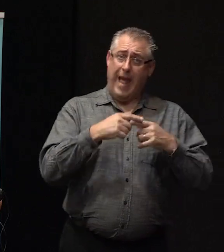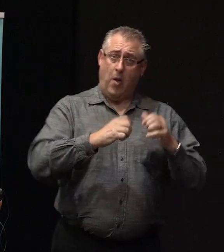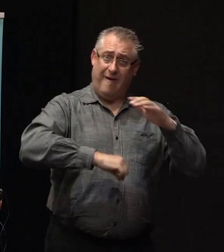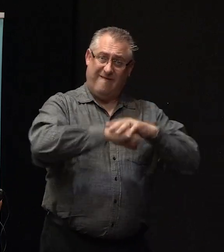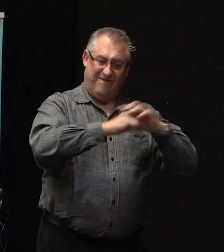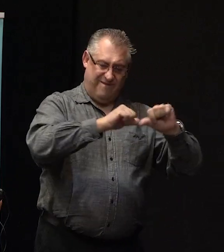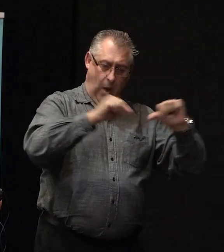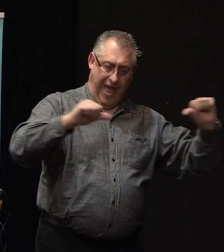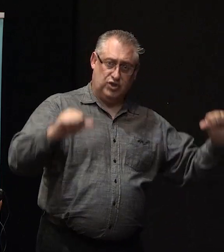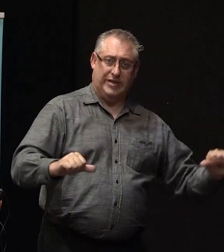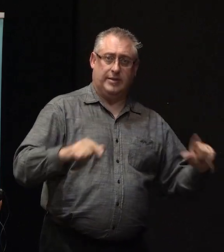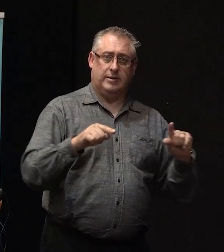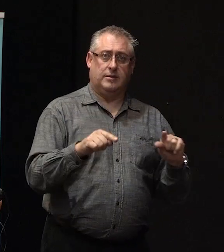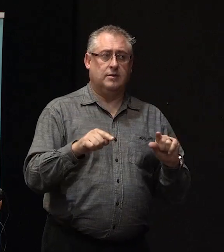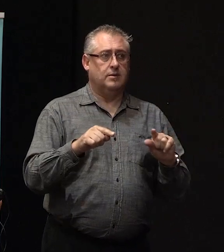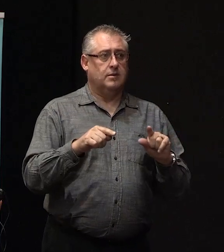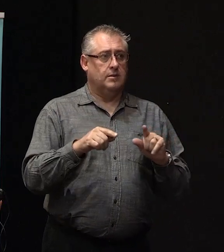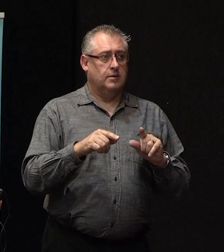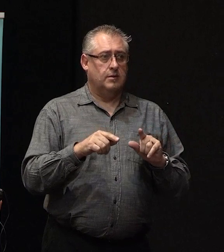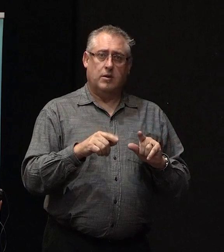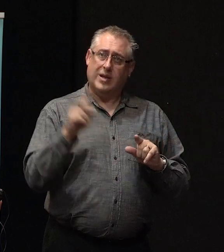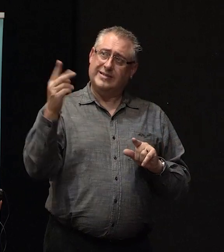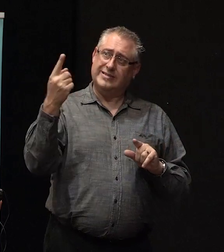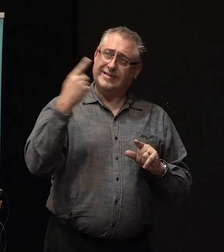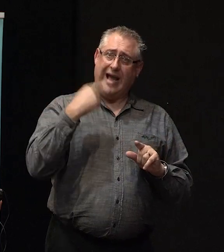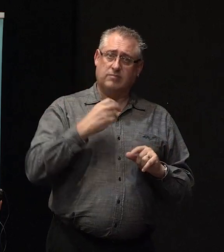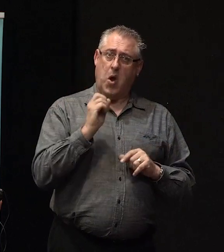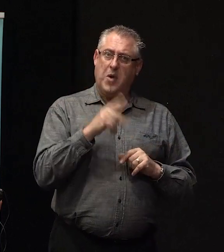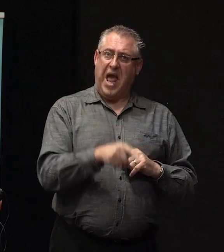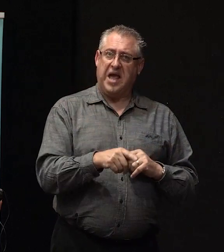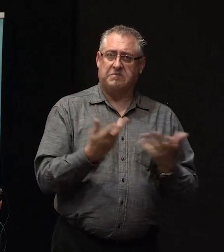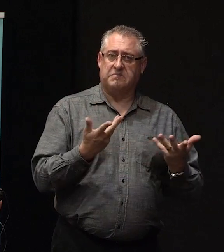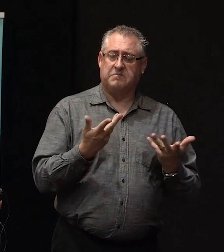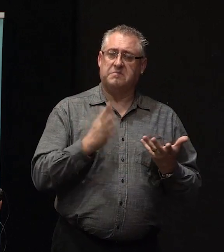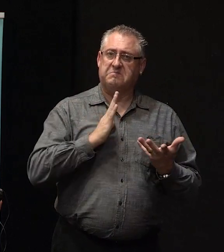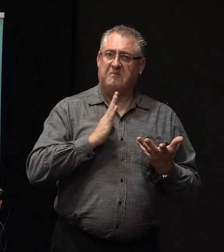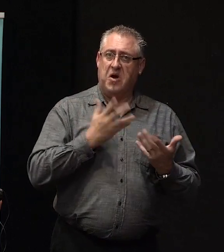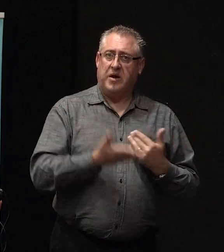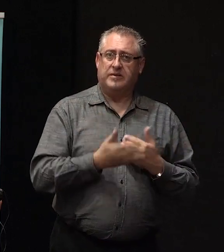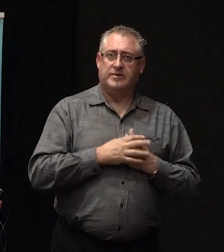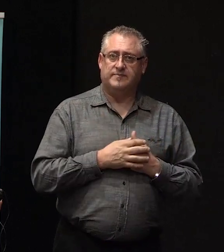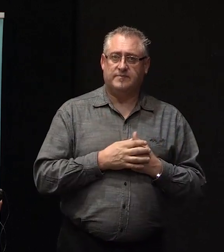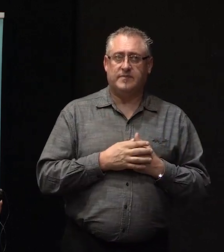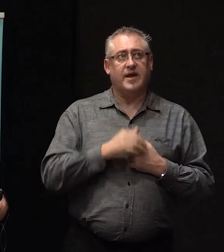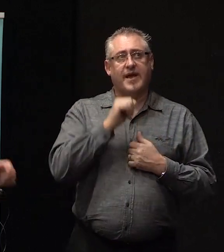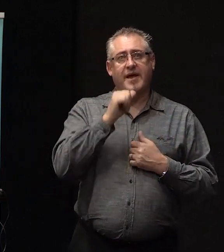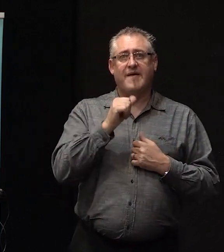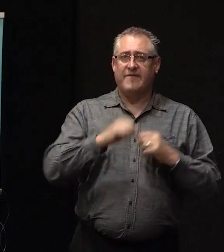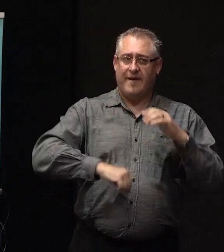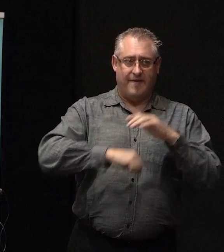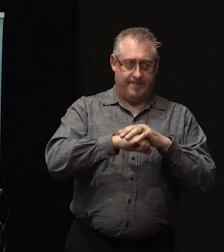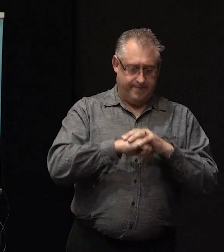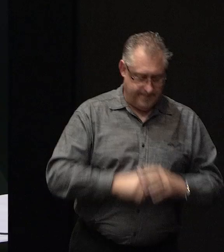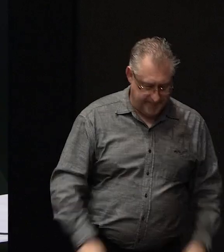particular stage we would be hopeful that the foundations would be okay. Yeah, if your foundations are okay. Yeah, if the foundations are okay. Is